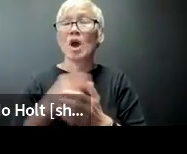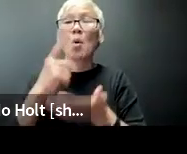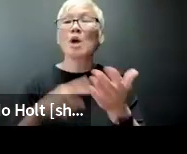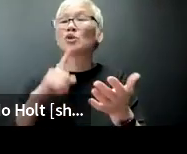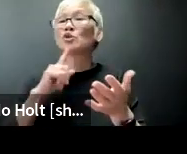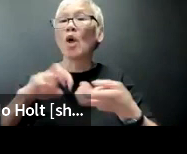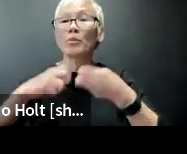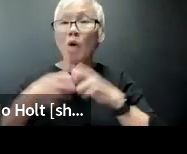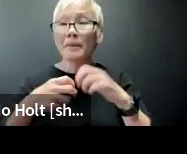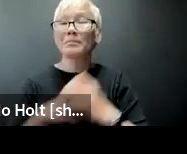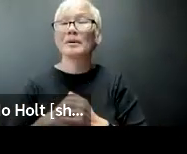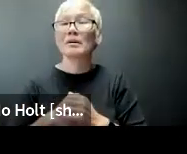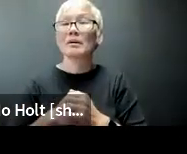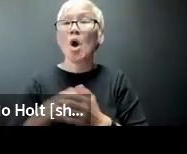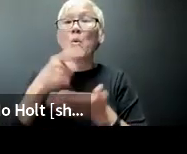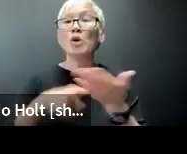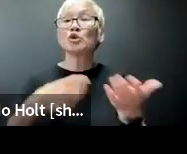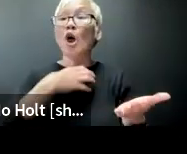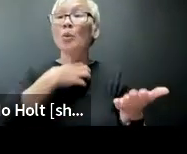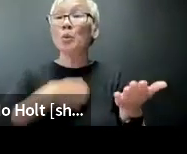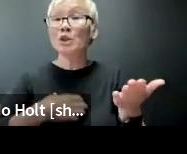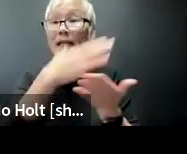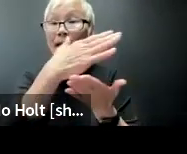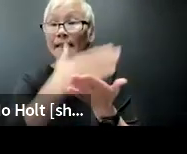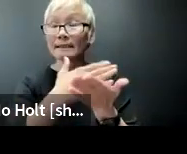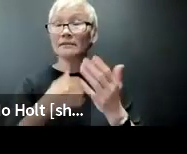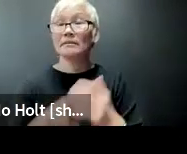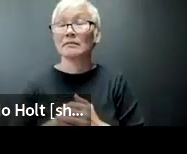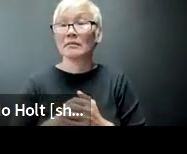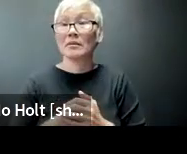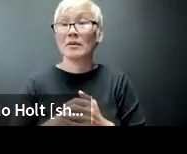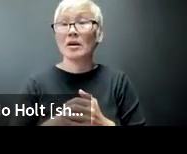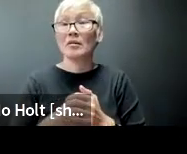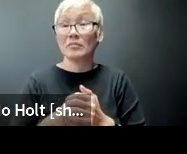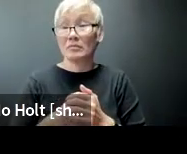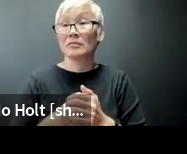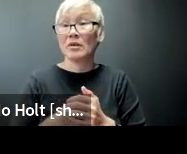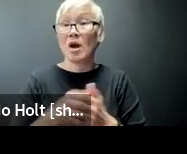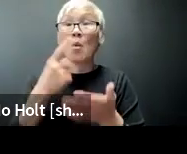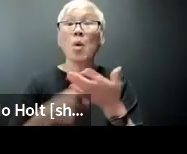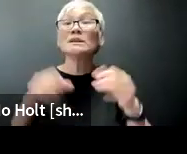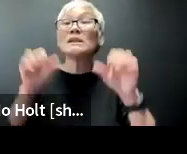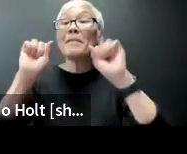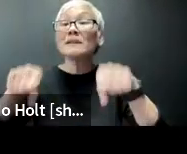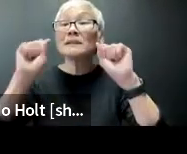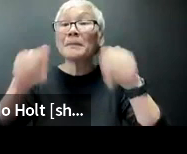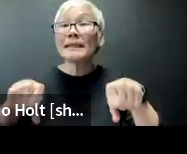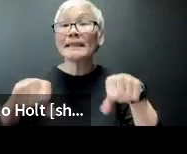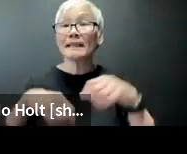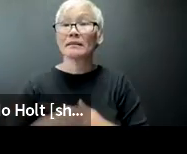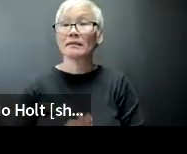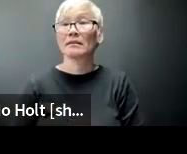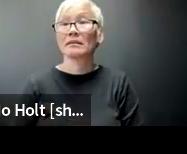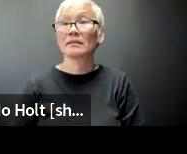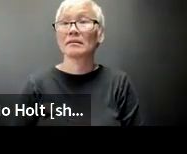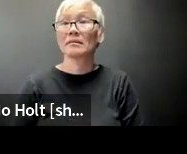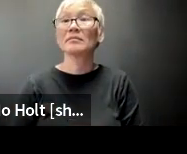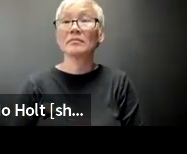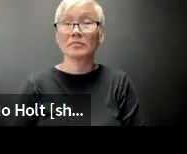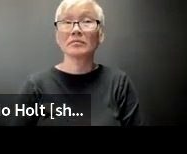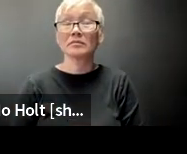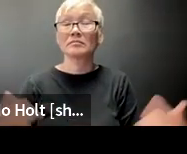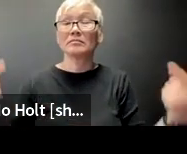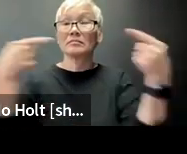talk about what the issues are what are the problems what is the wish list what are the